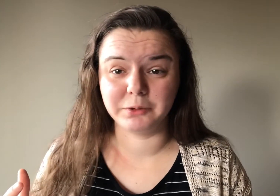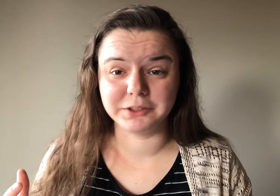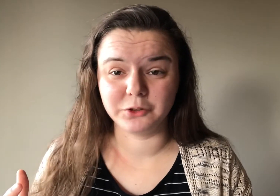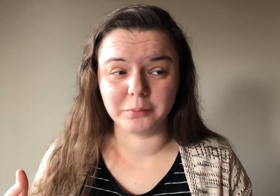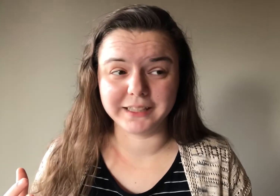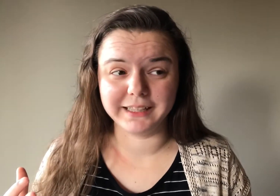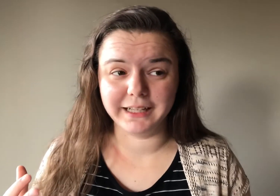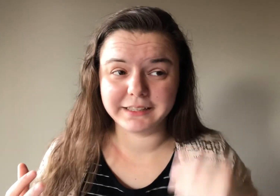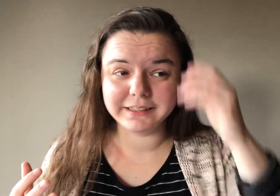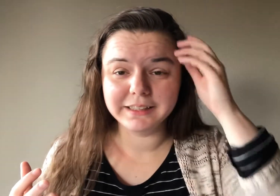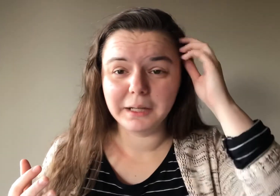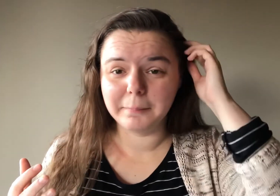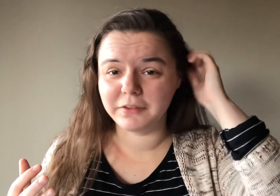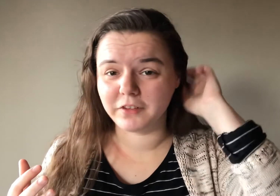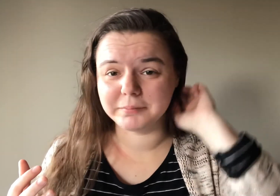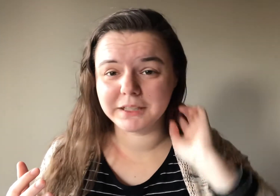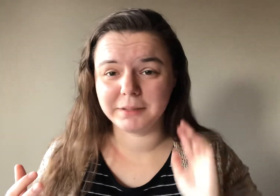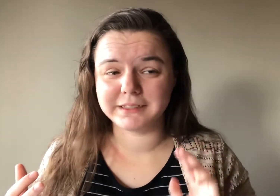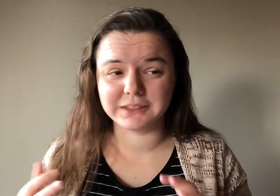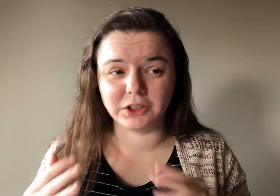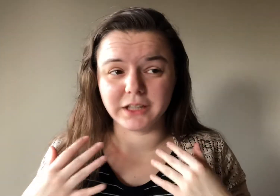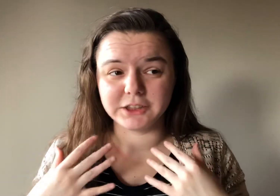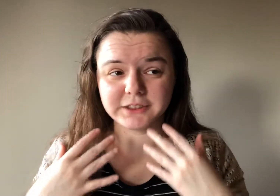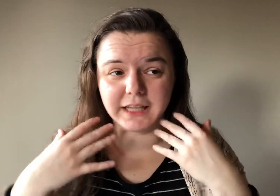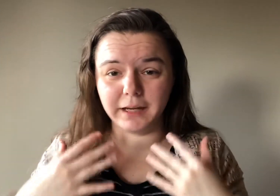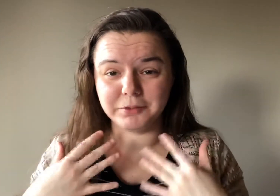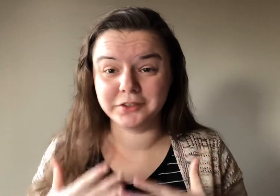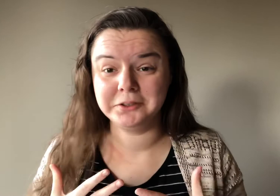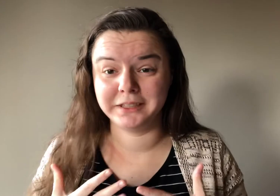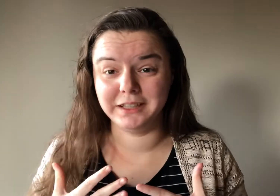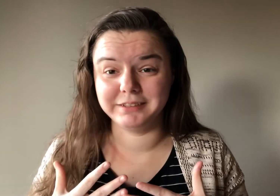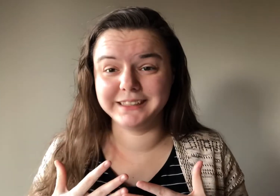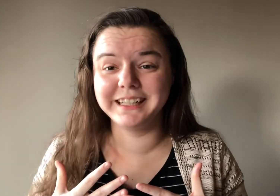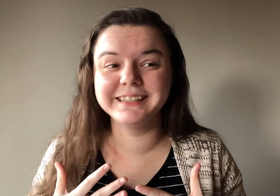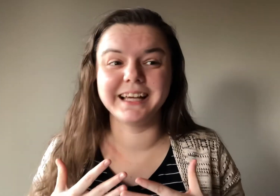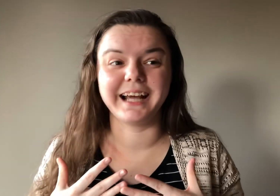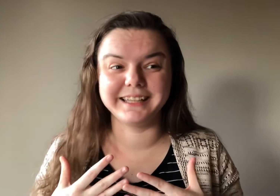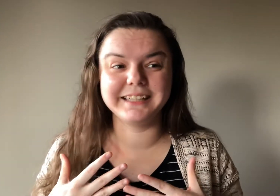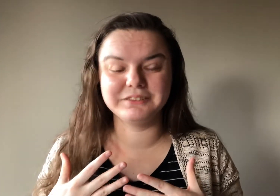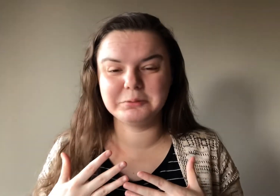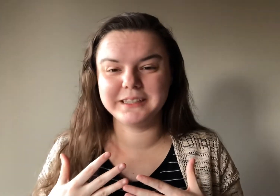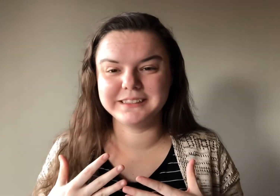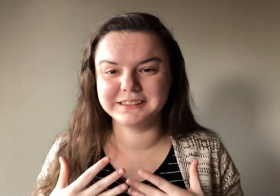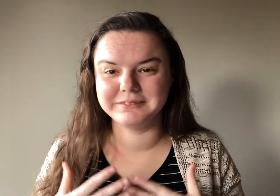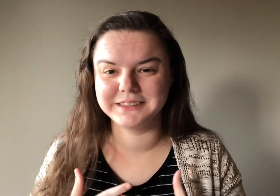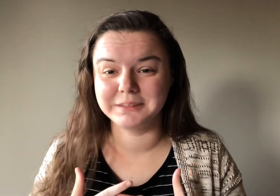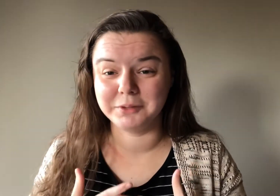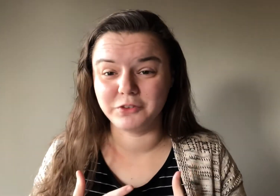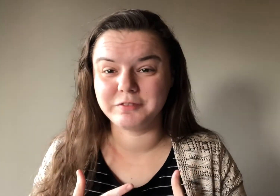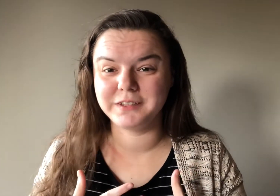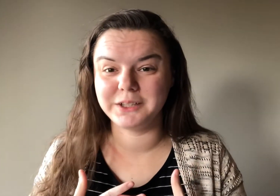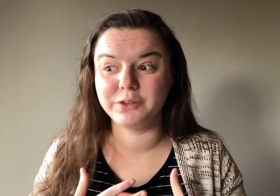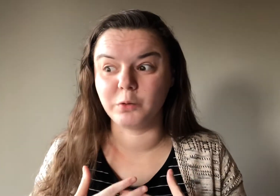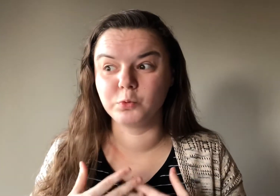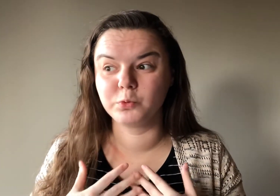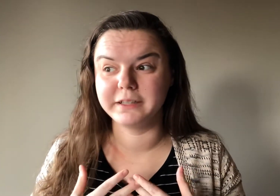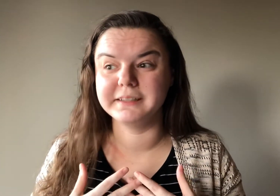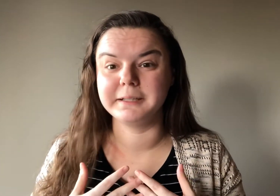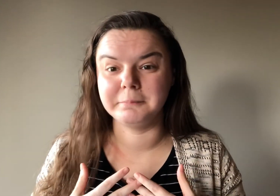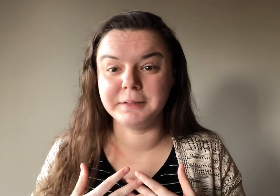wouldn't normally like. But something about that song, I just absolutely love it. Like I think it's because it was the music video that really made